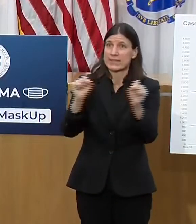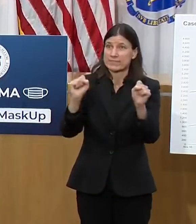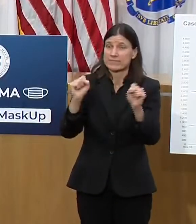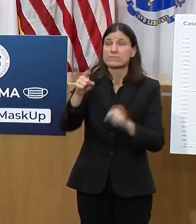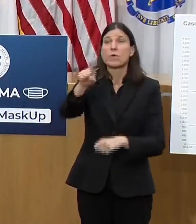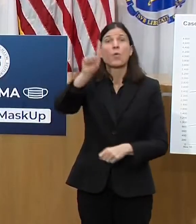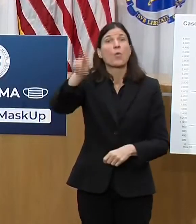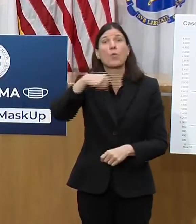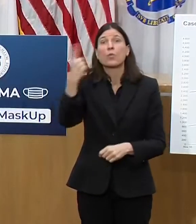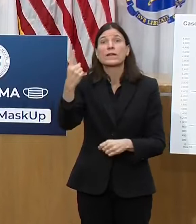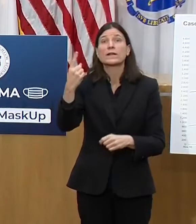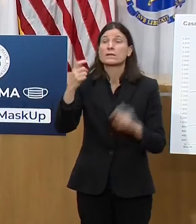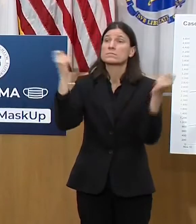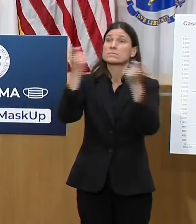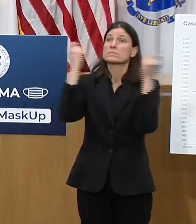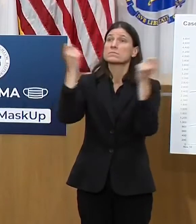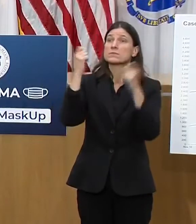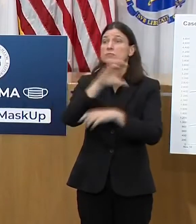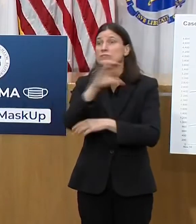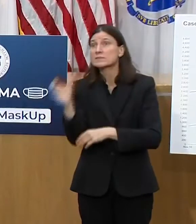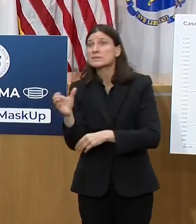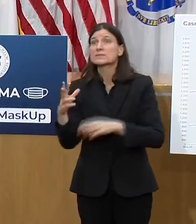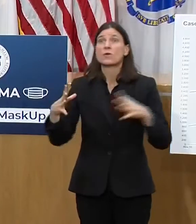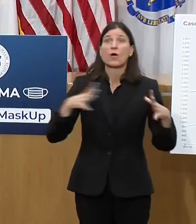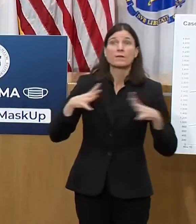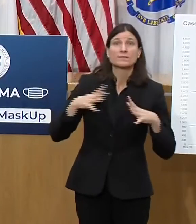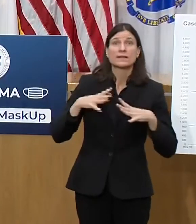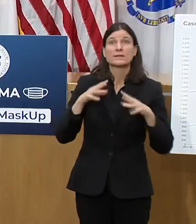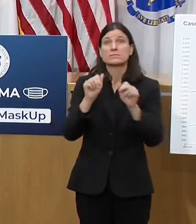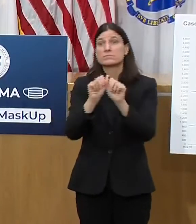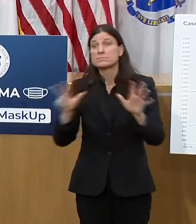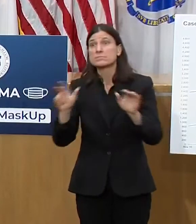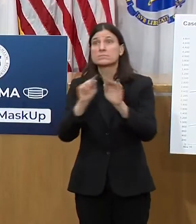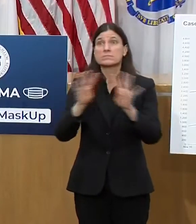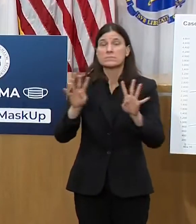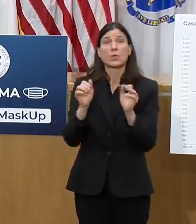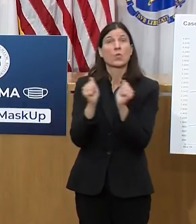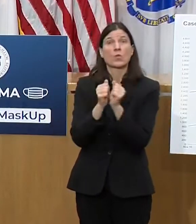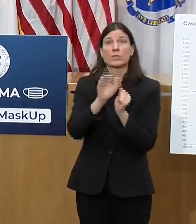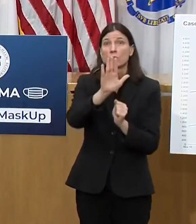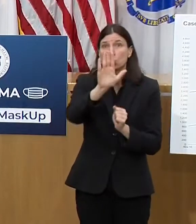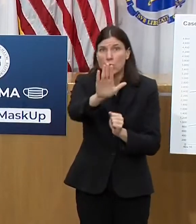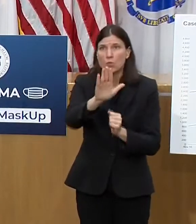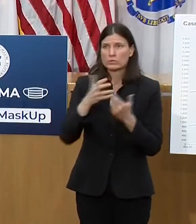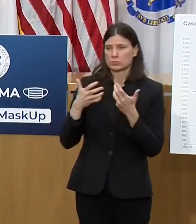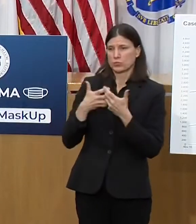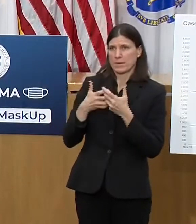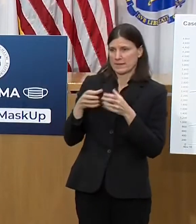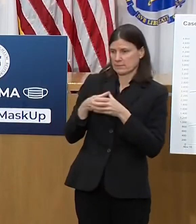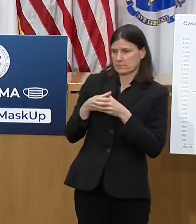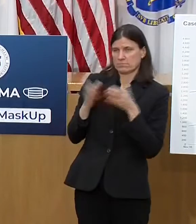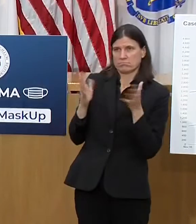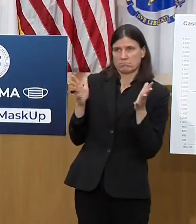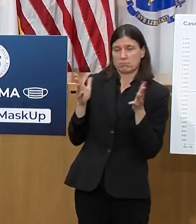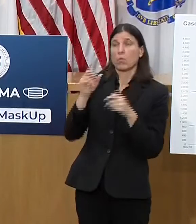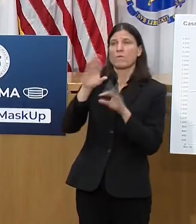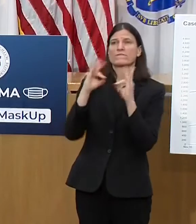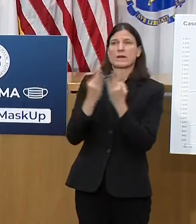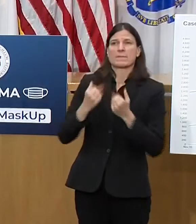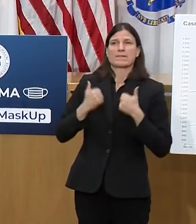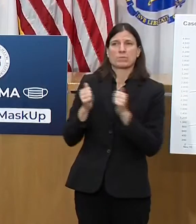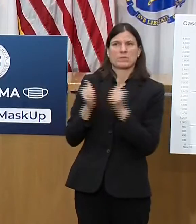and to postpone or cancel any travel plans and to avoid gatherings with people you don't live with.